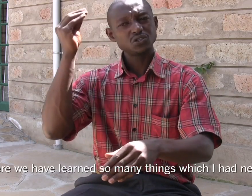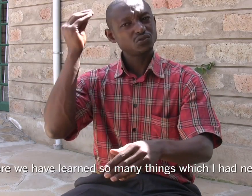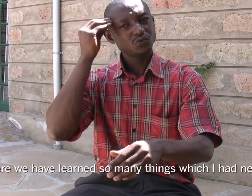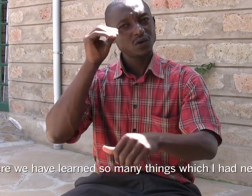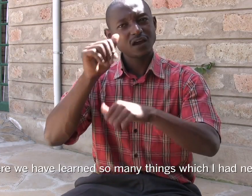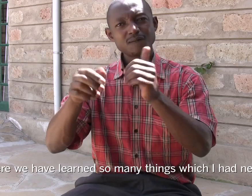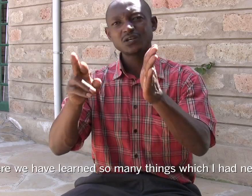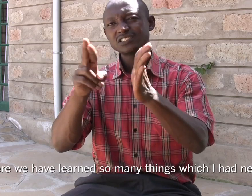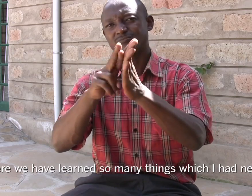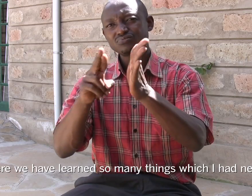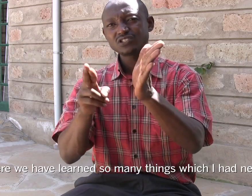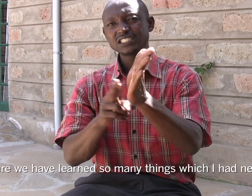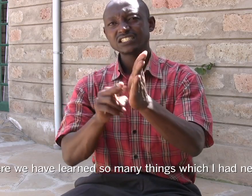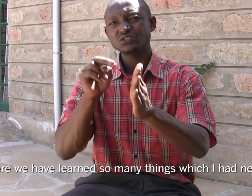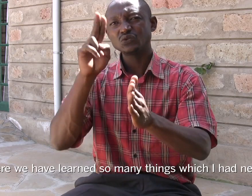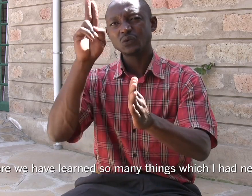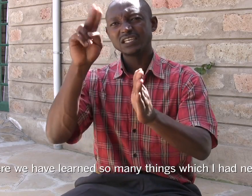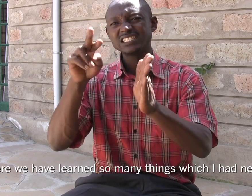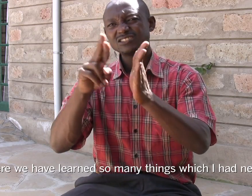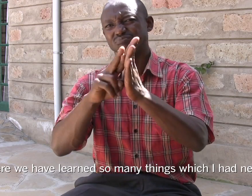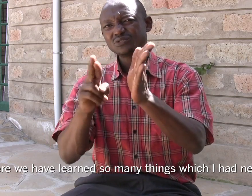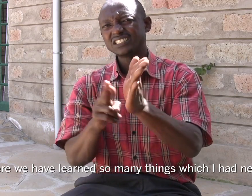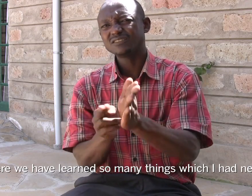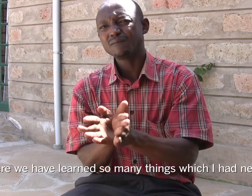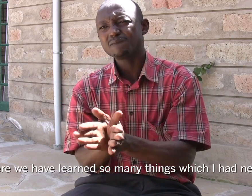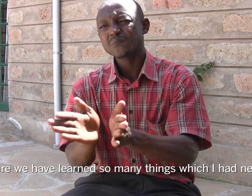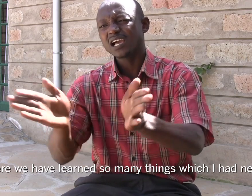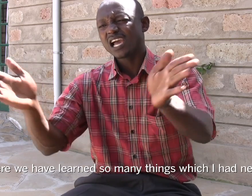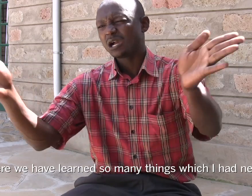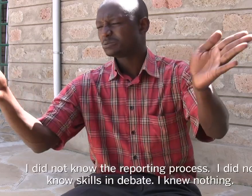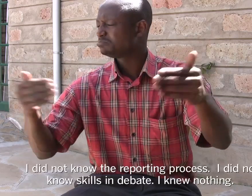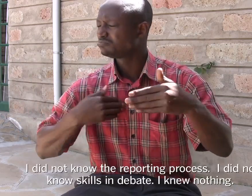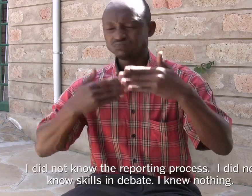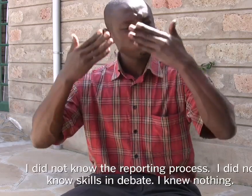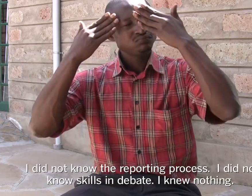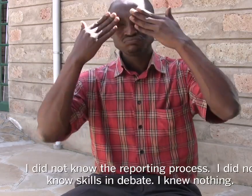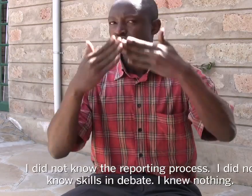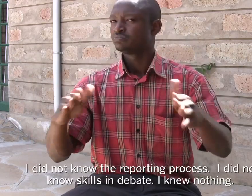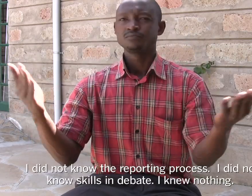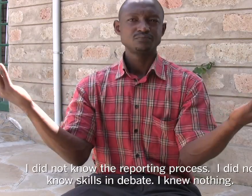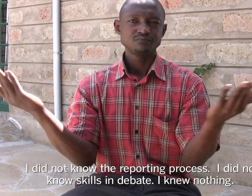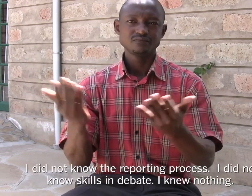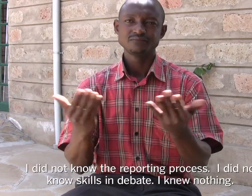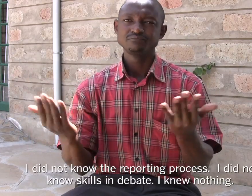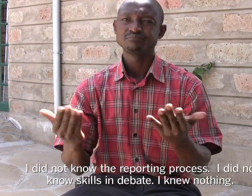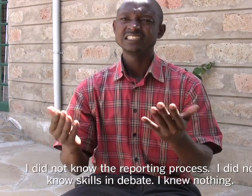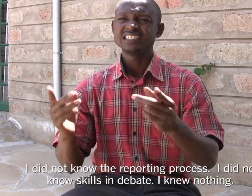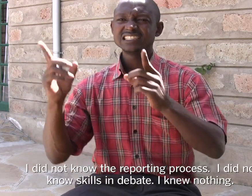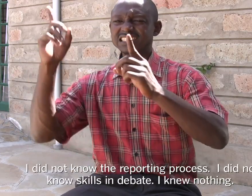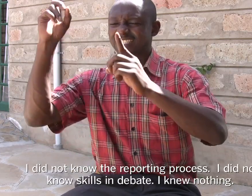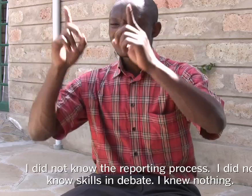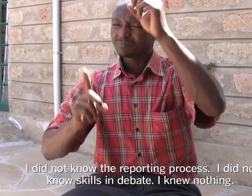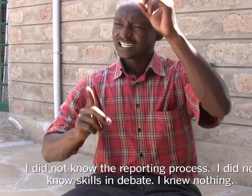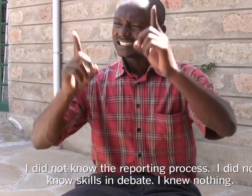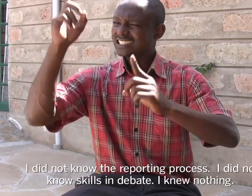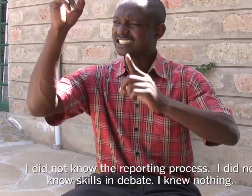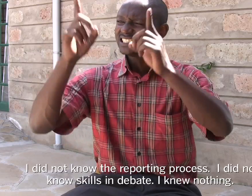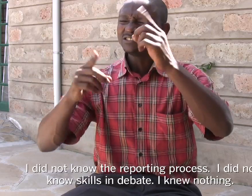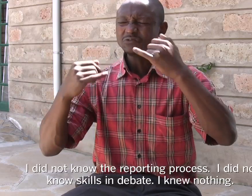so many things which I had never known. I did not know the reporting process. I did not